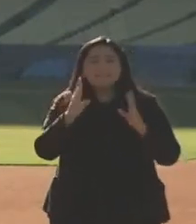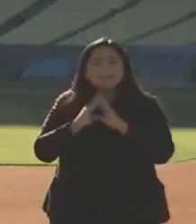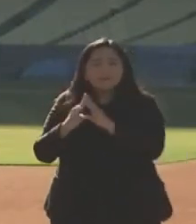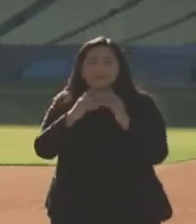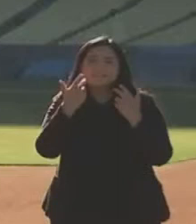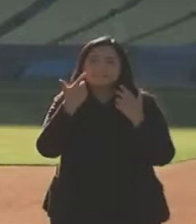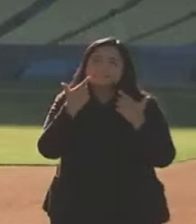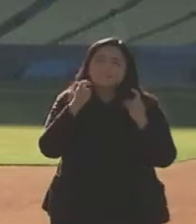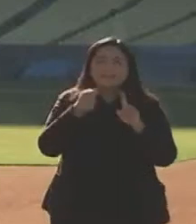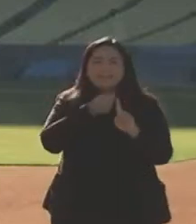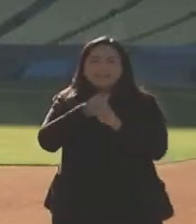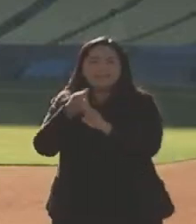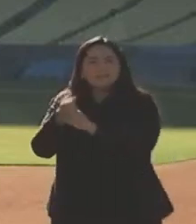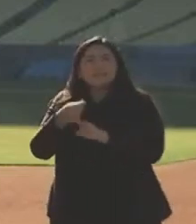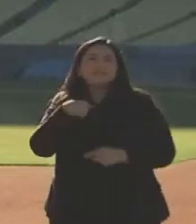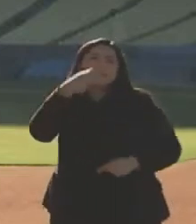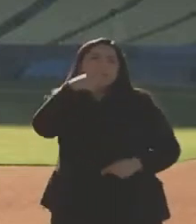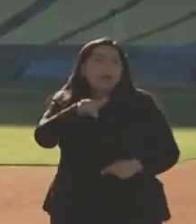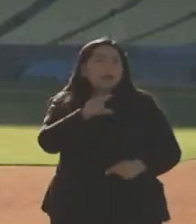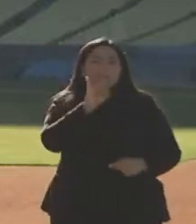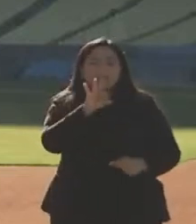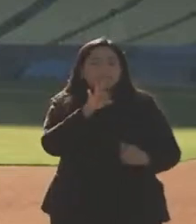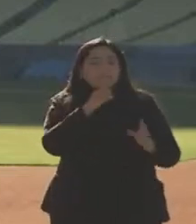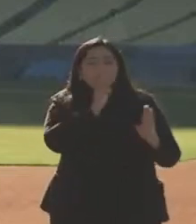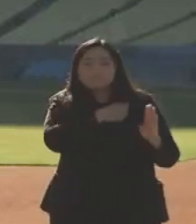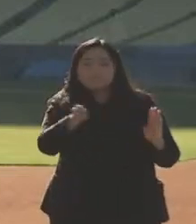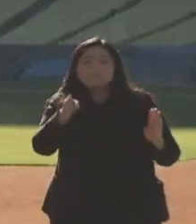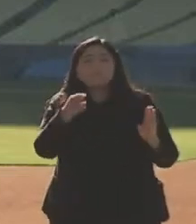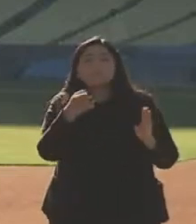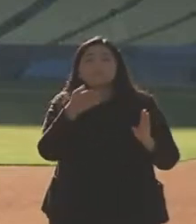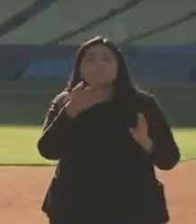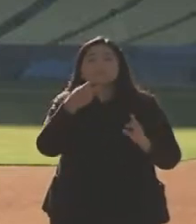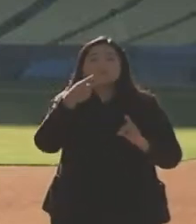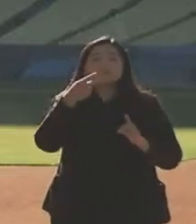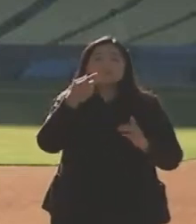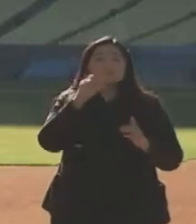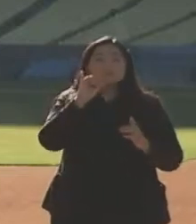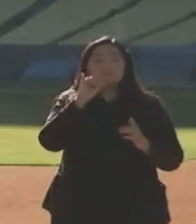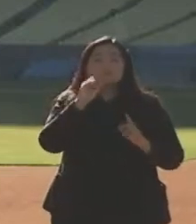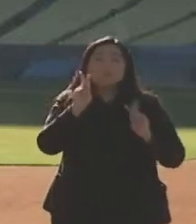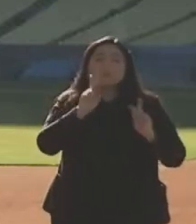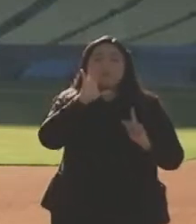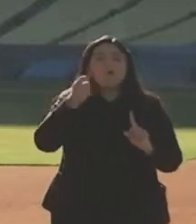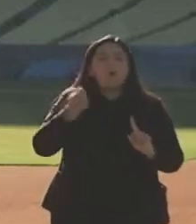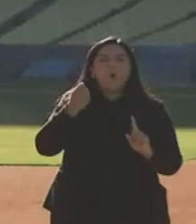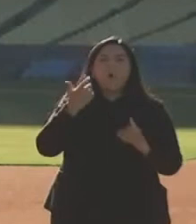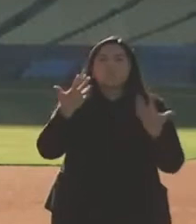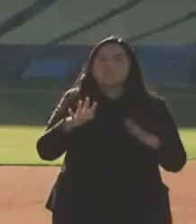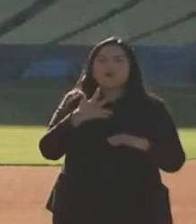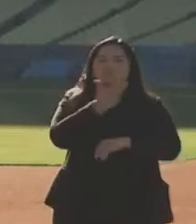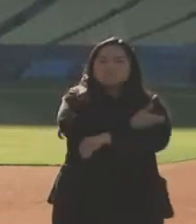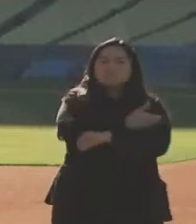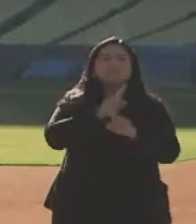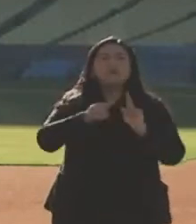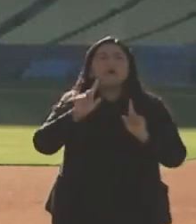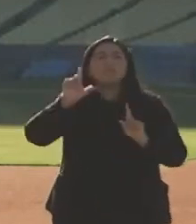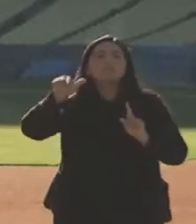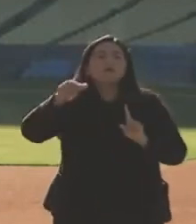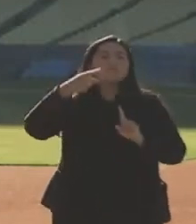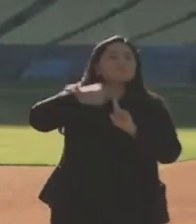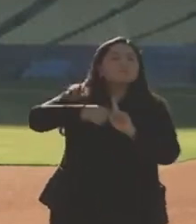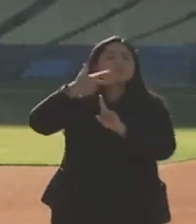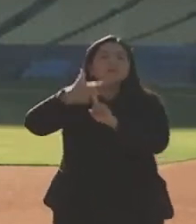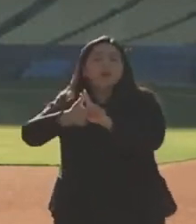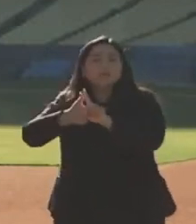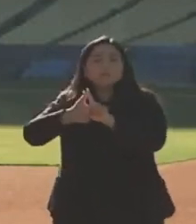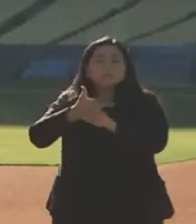people, as they see people two or three months in with no effect and being able to reintegrate into society, there will be even more pressure and we'll